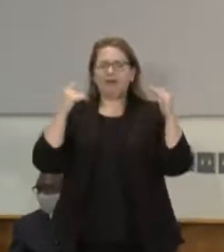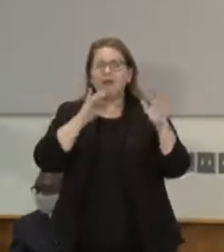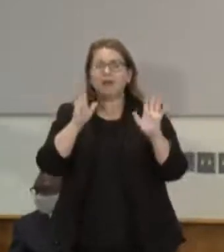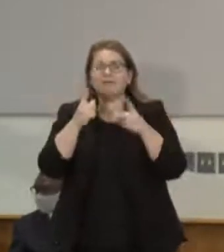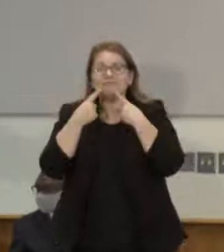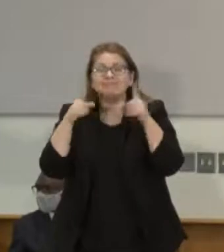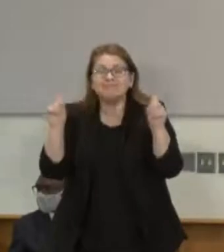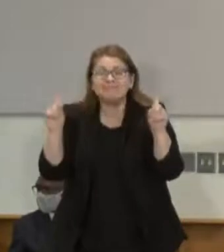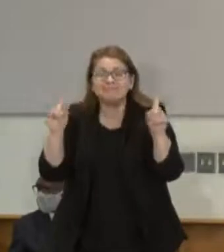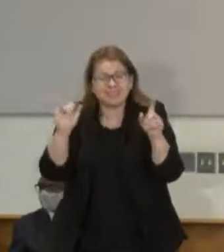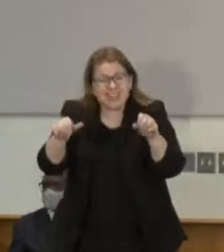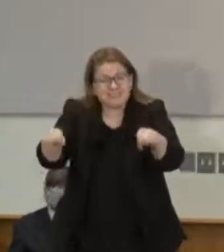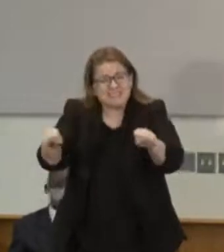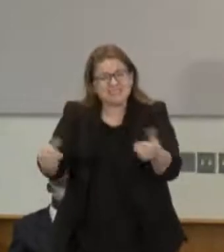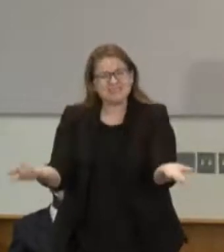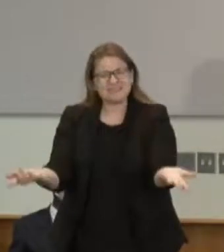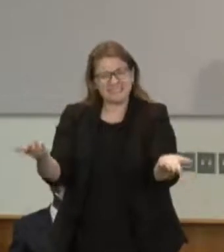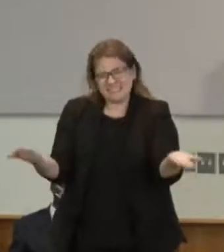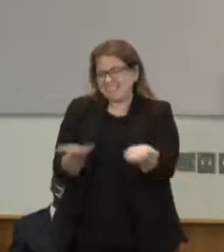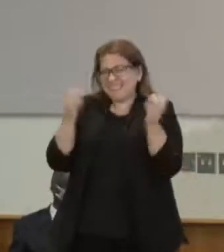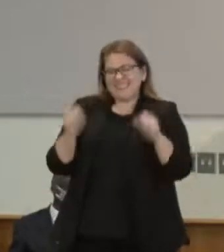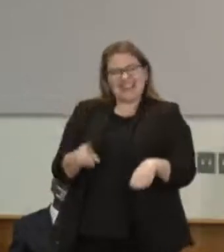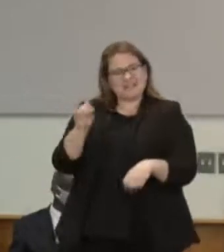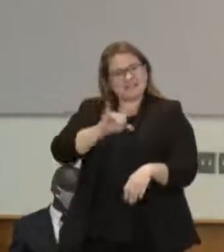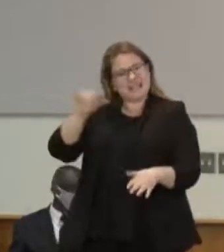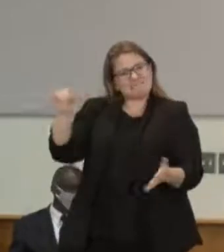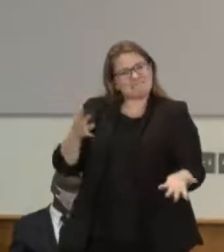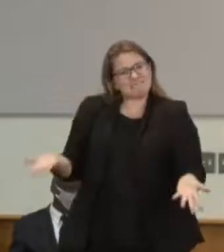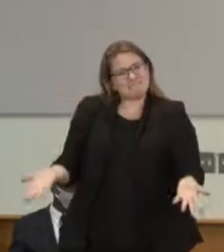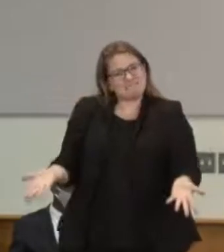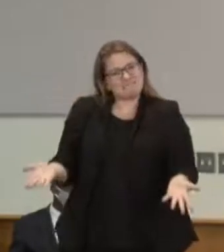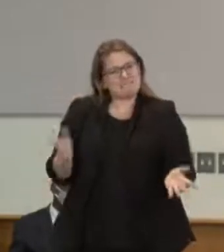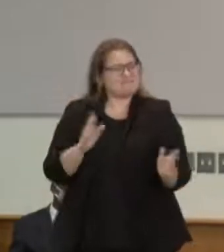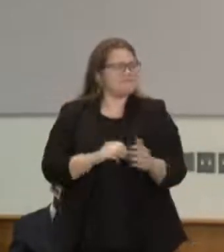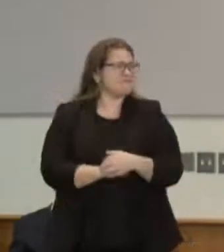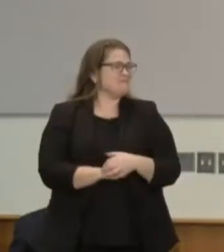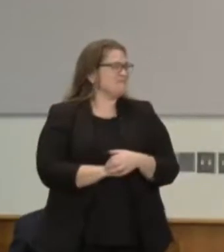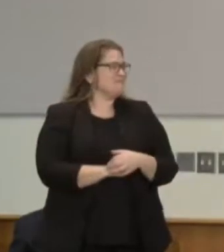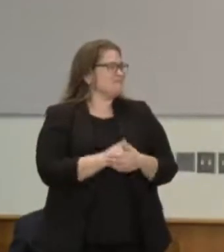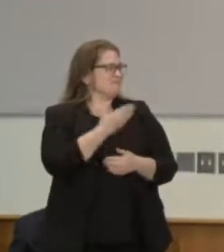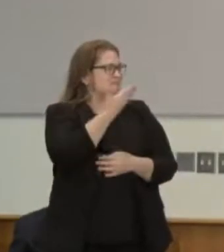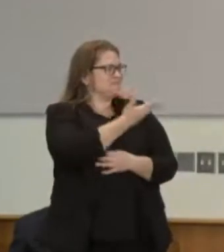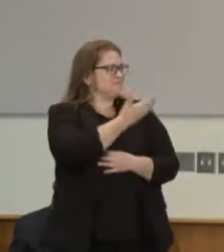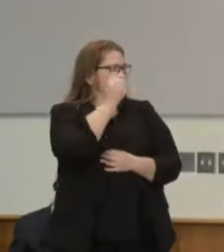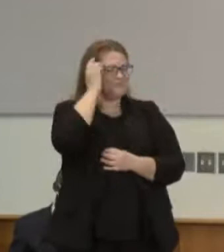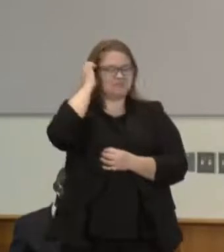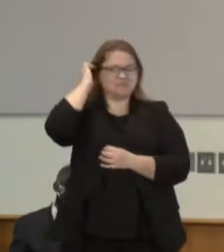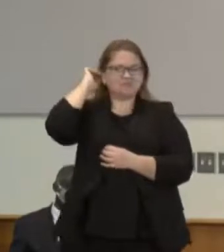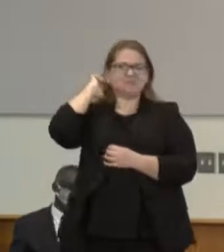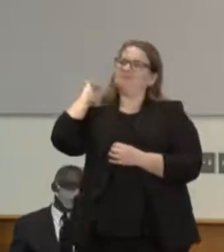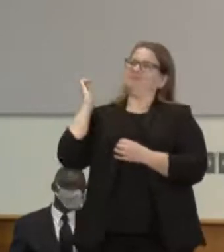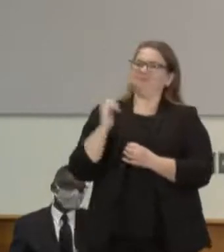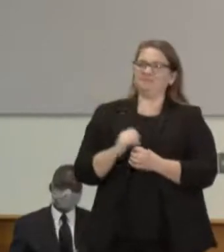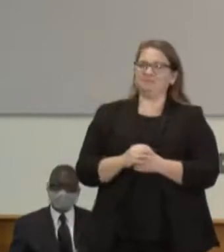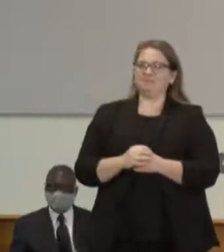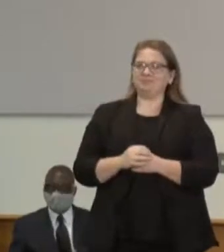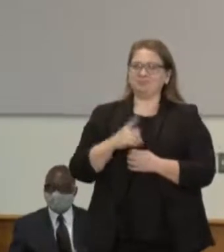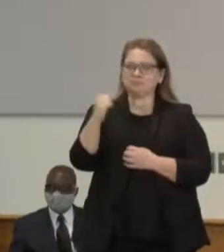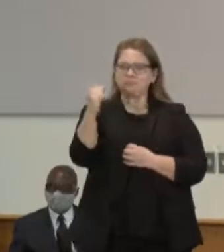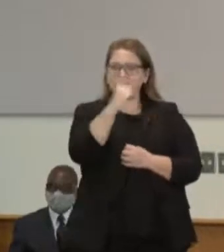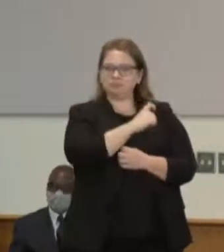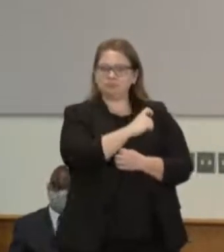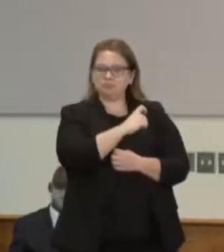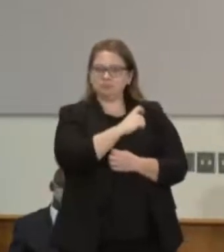the change. So please, Carlos, think you have the next one. This is an almost embarrassing process question. And I think perhaps